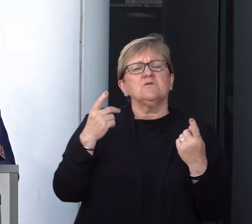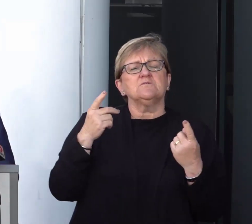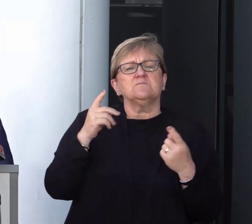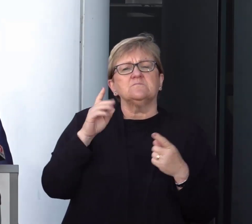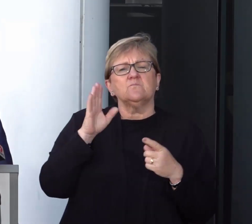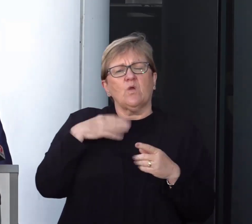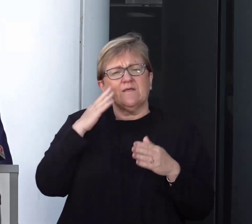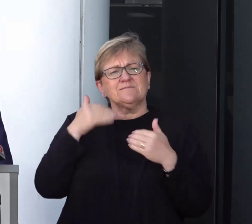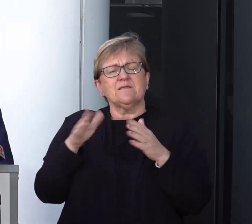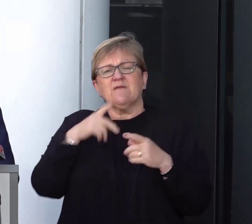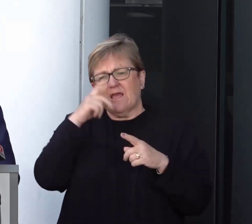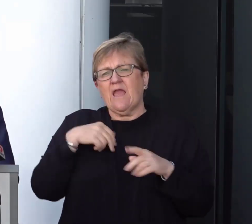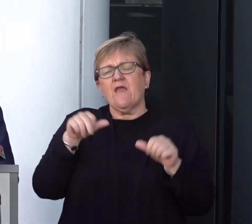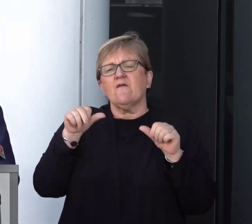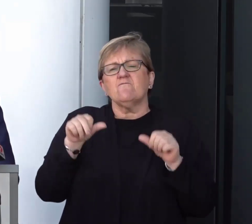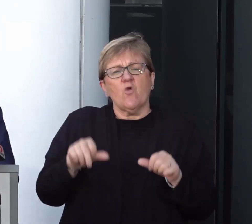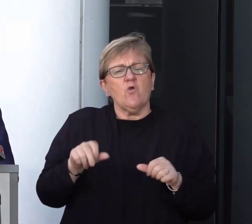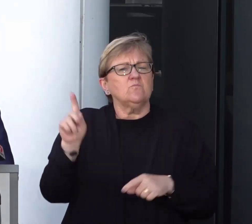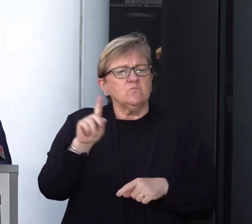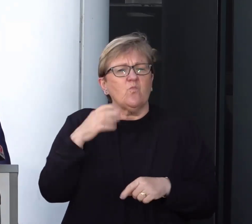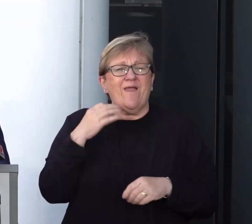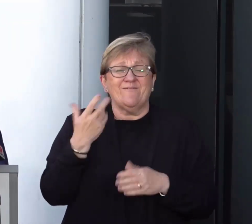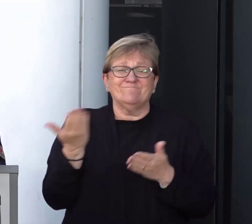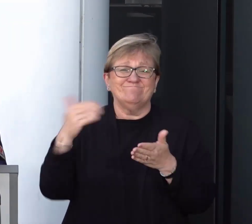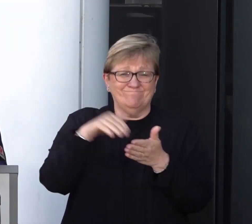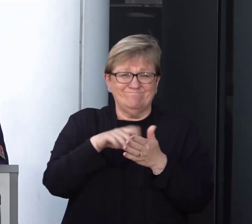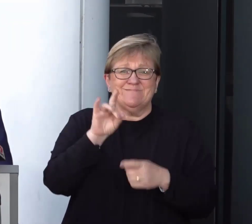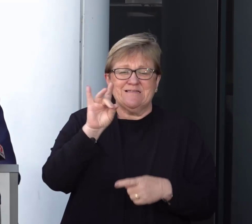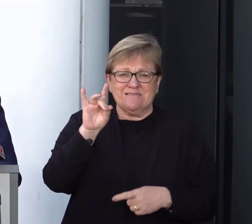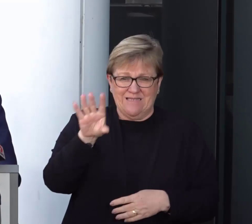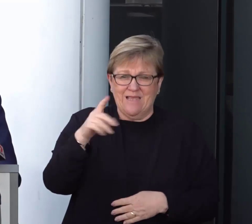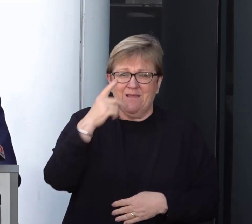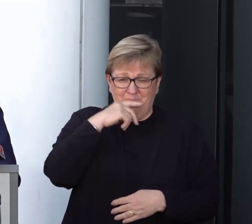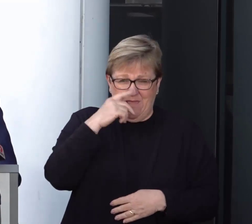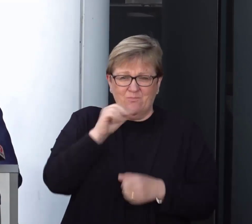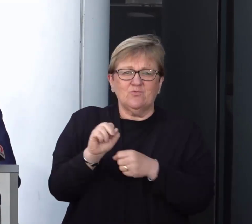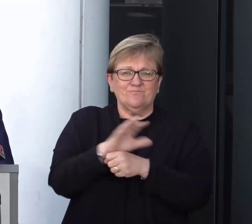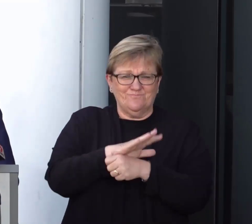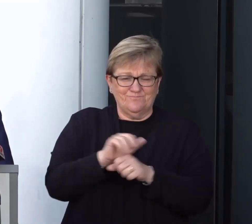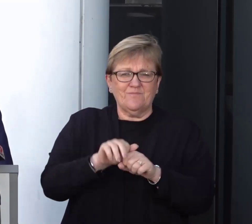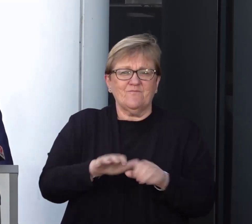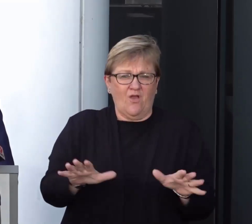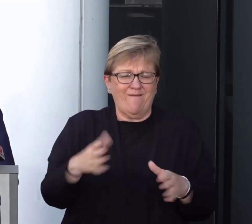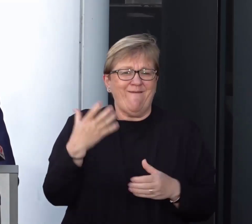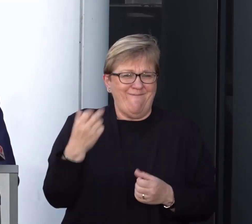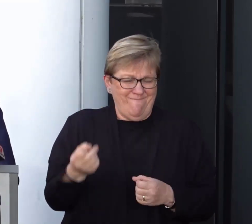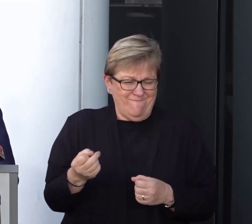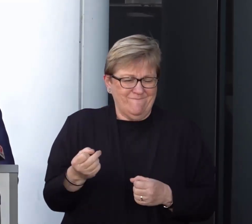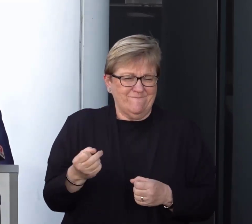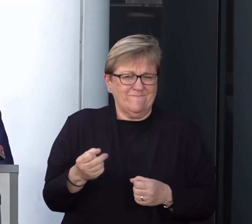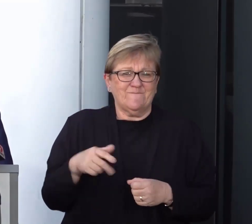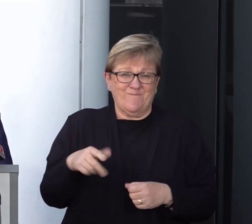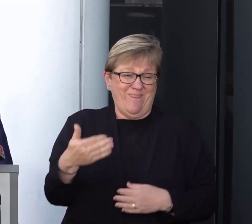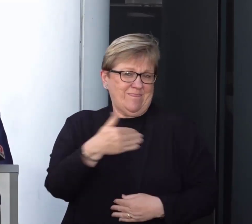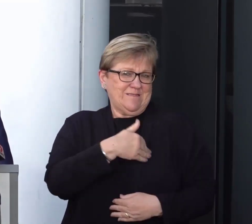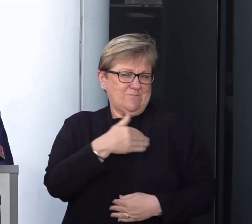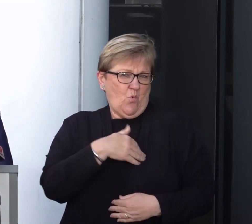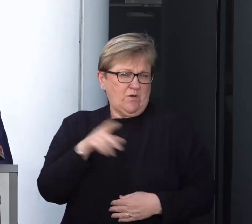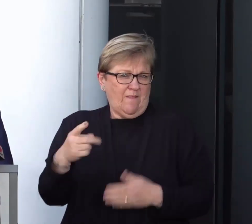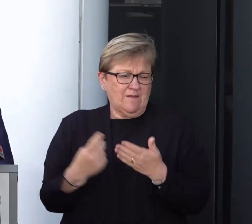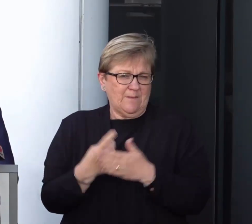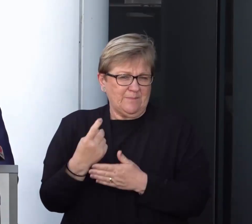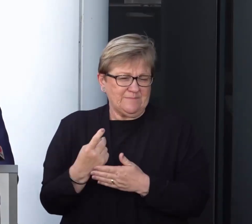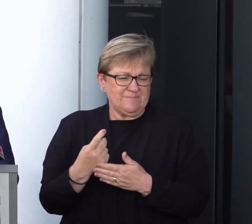to start off, I can confirm that we have had 10 new cases of COVID-19 reported this morning.